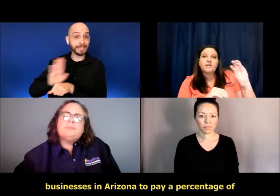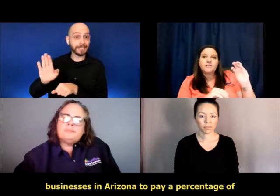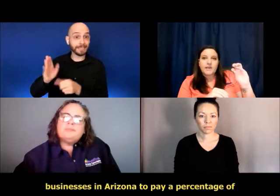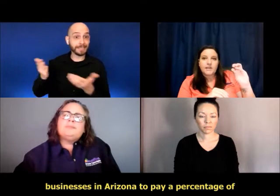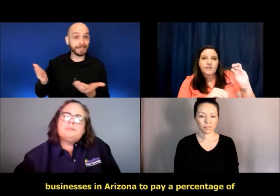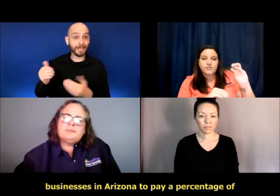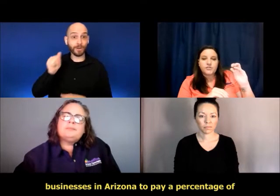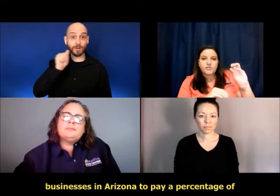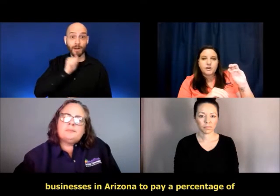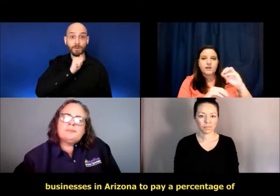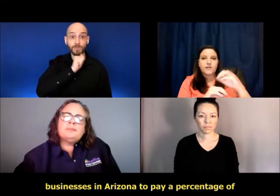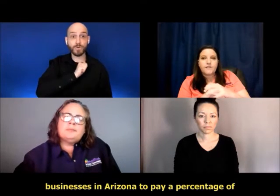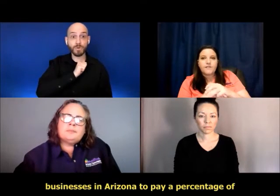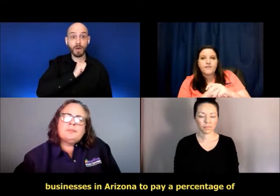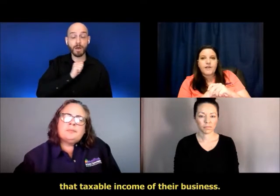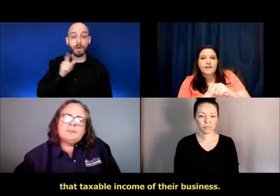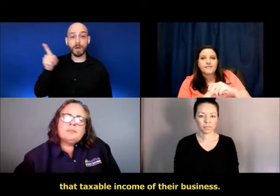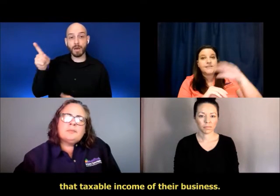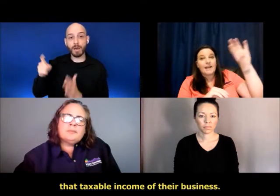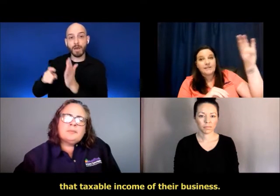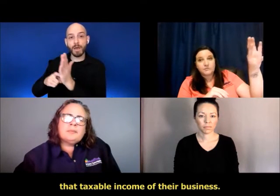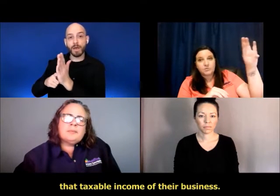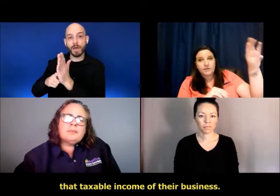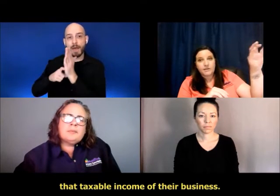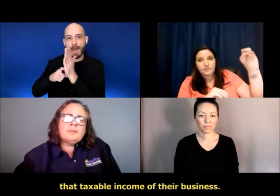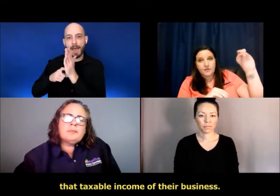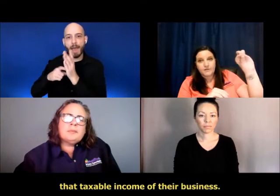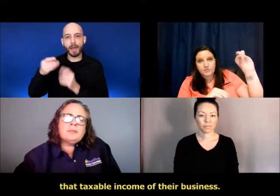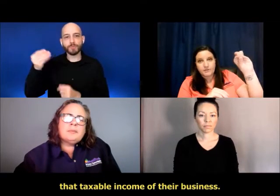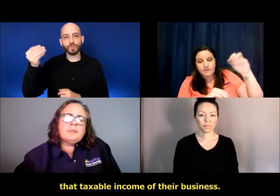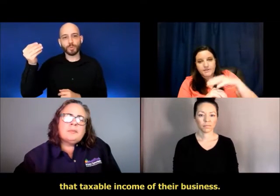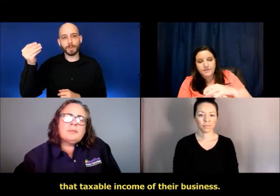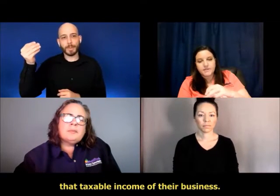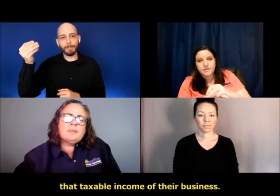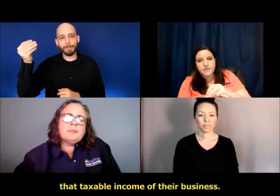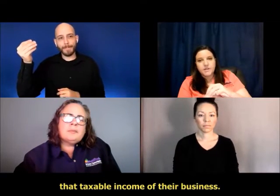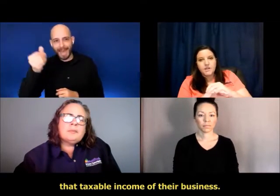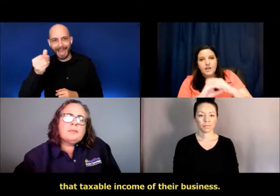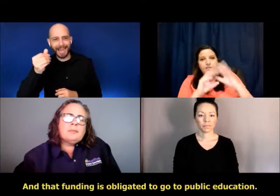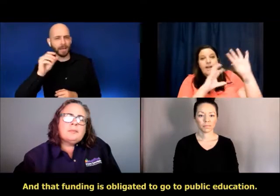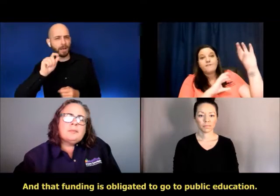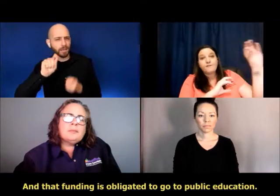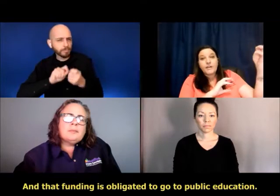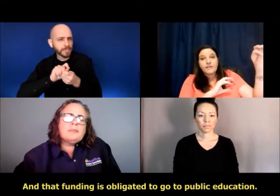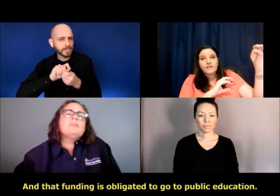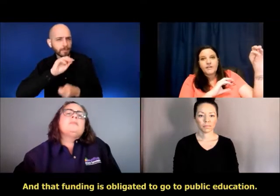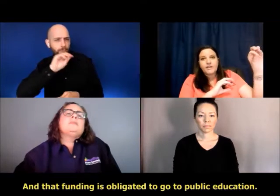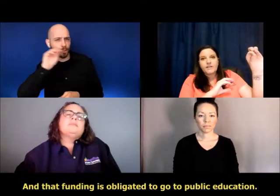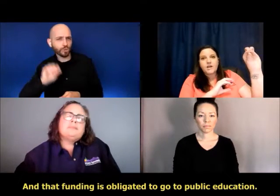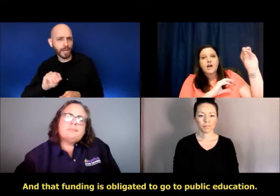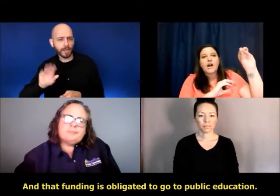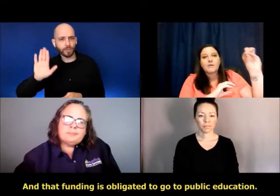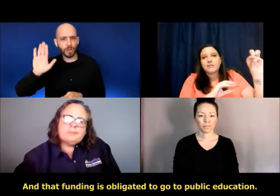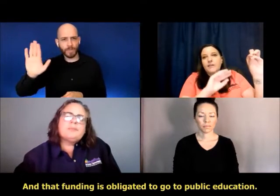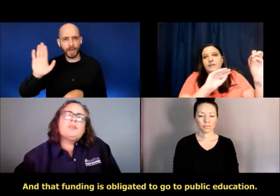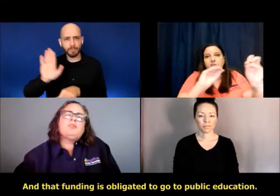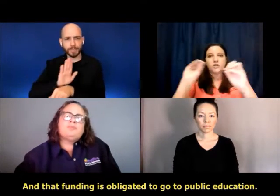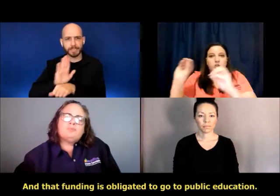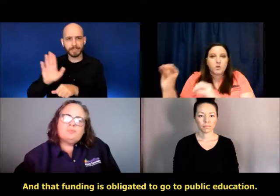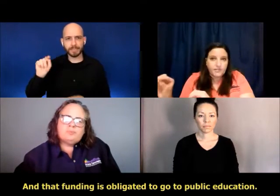pay a percentage of that taxable income of their business. And that funding is